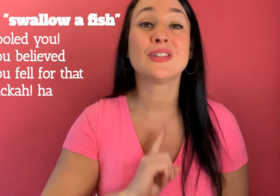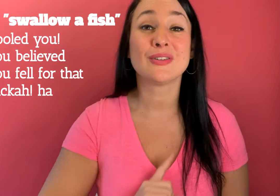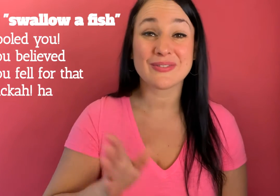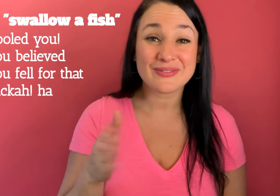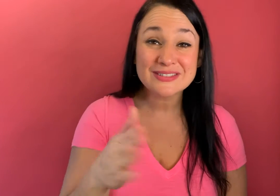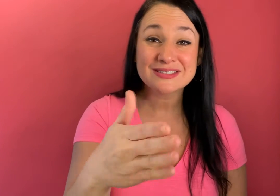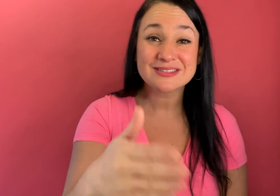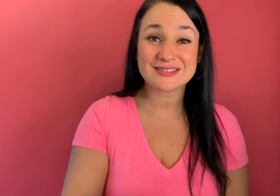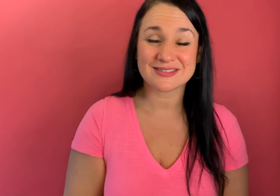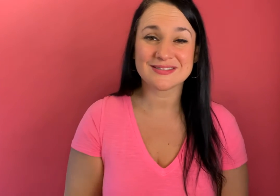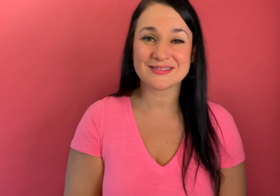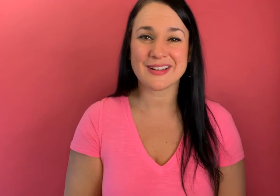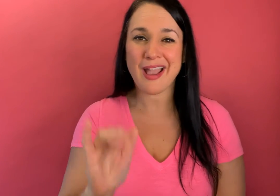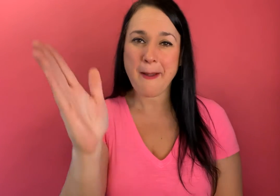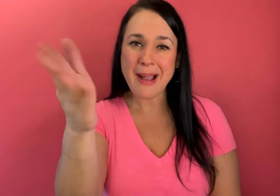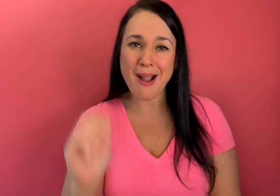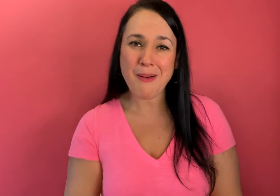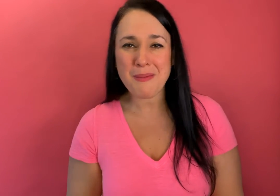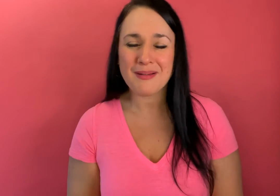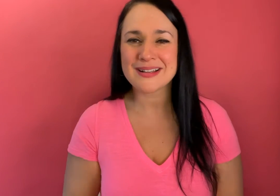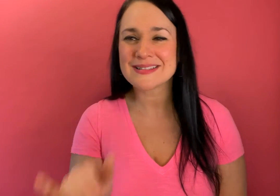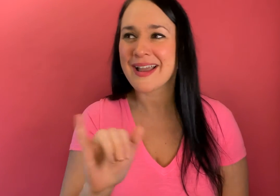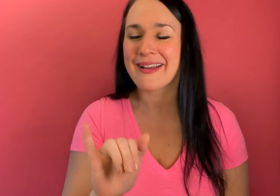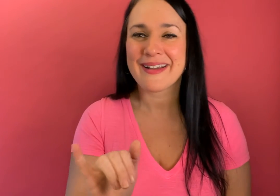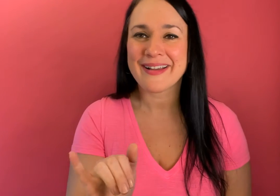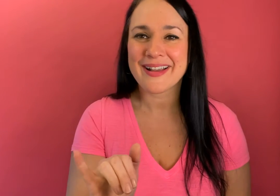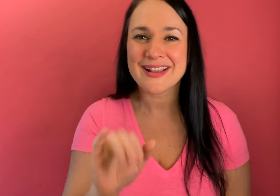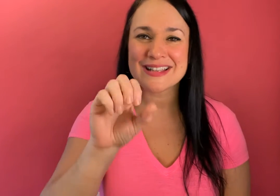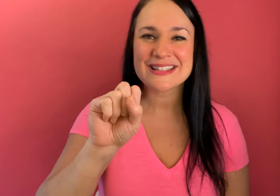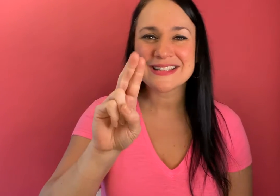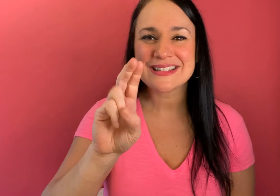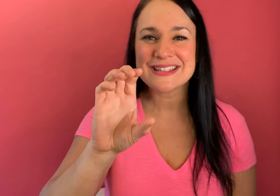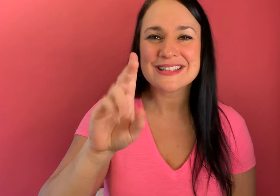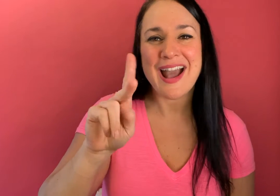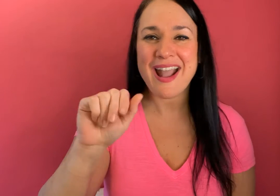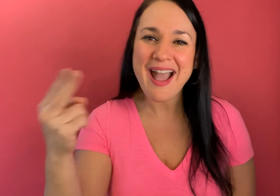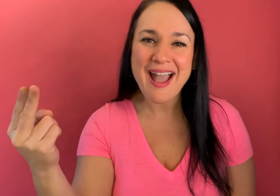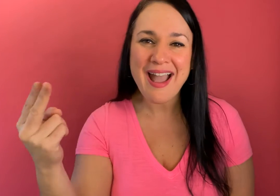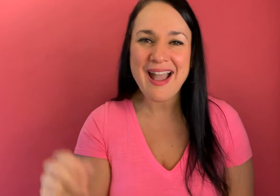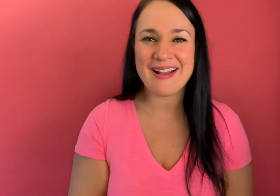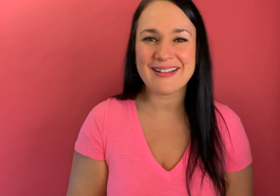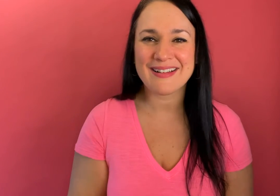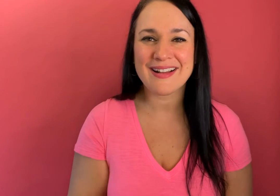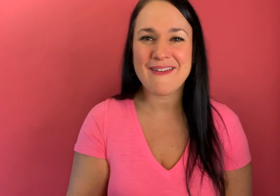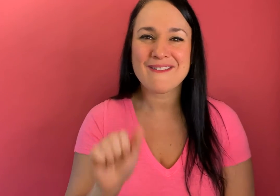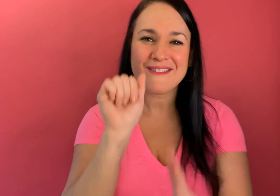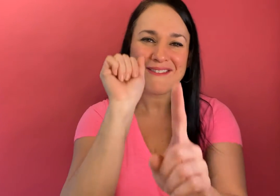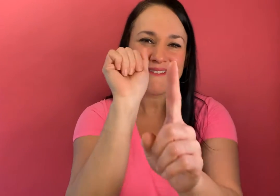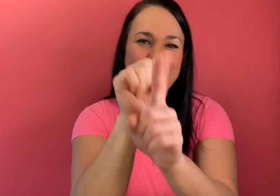just like that swallowed a fish like haha got you or sucka i